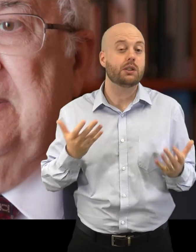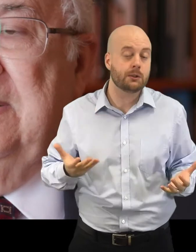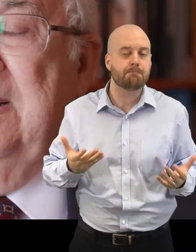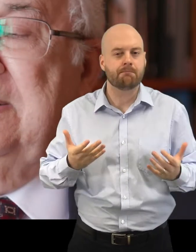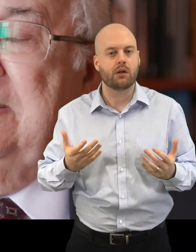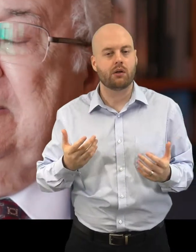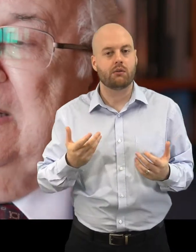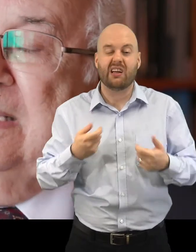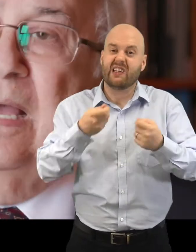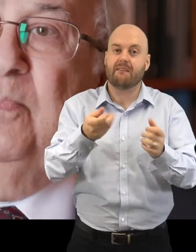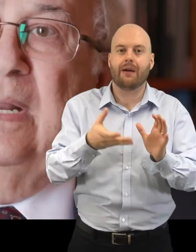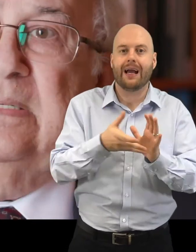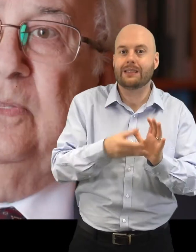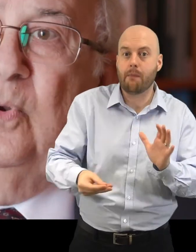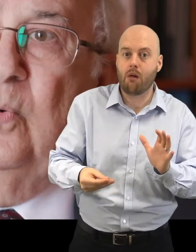an example, I said, you know,